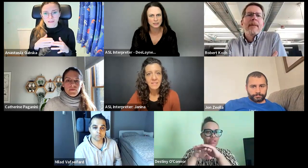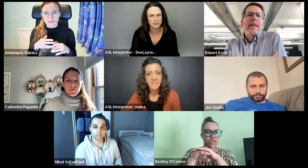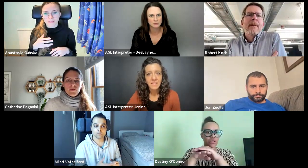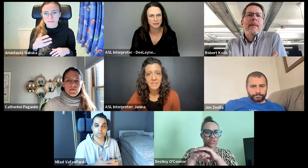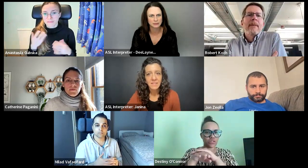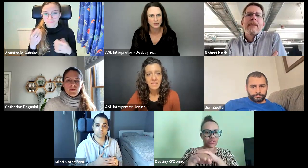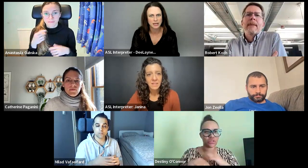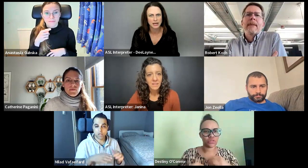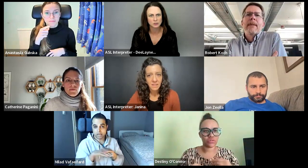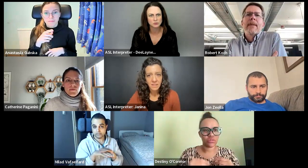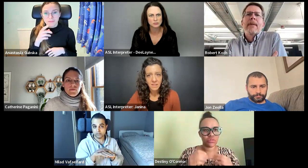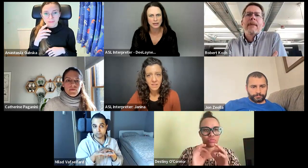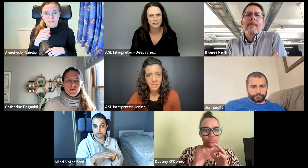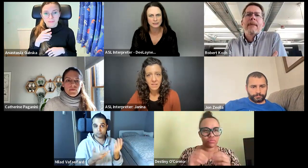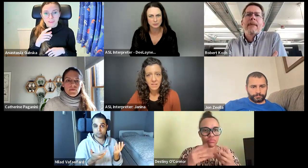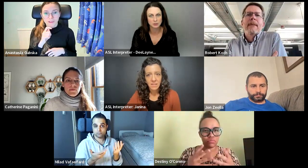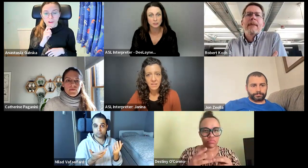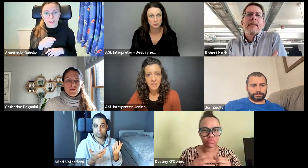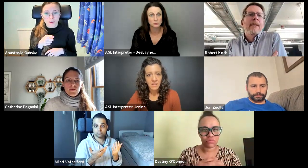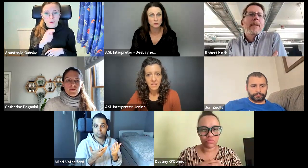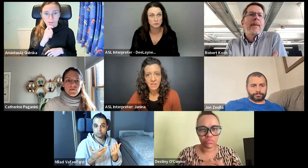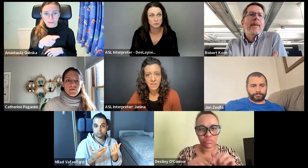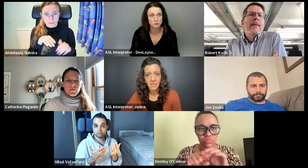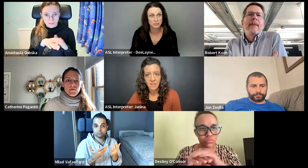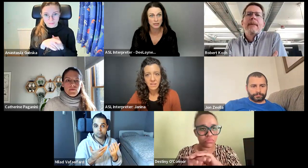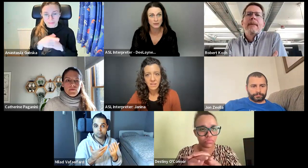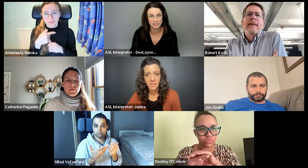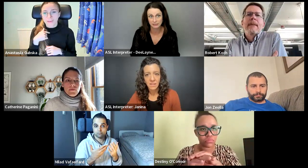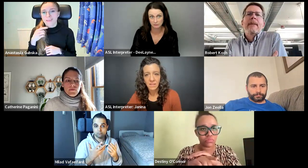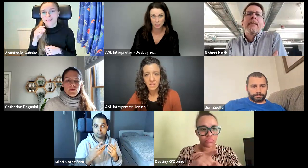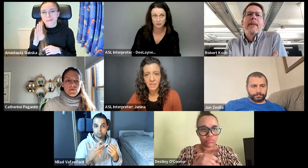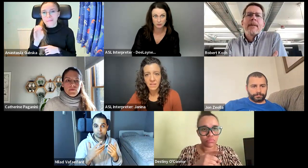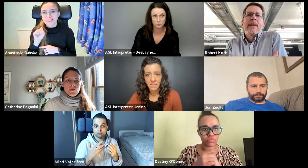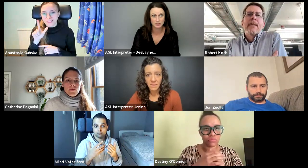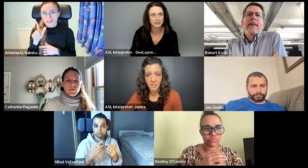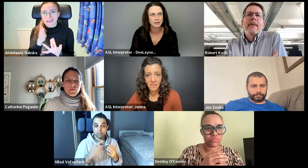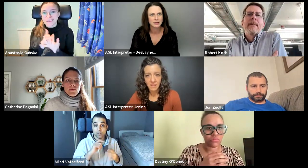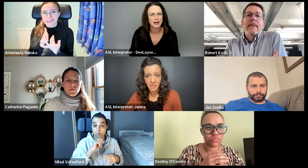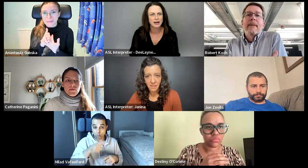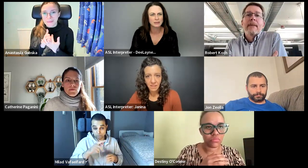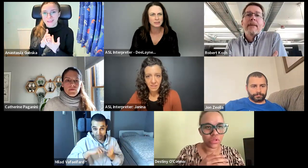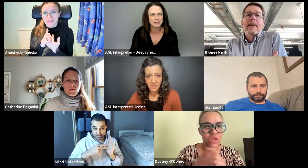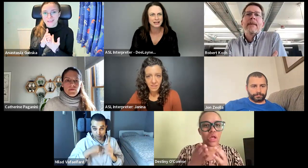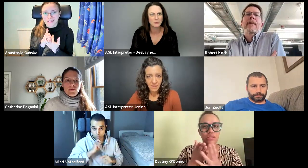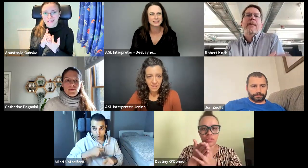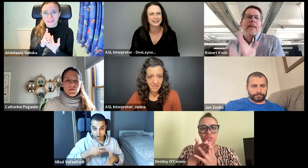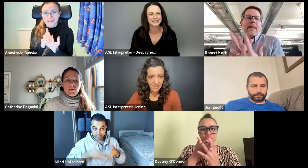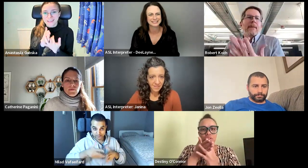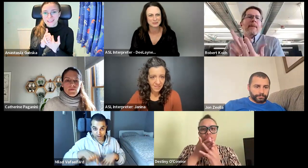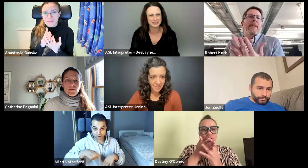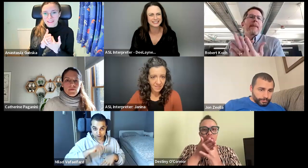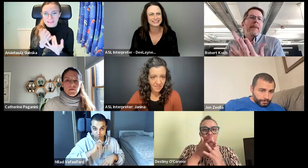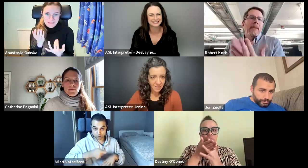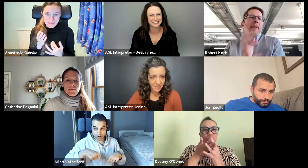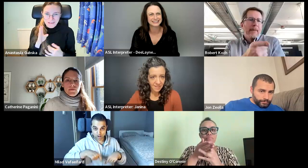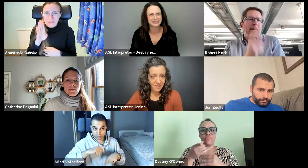Anastasia and Milad, how do you sign accessibility? You use that. And as that in Hungary, you use that, um, in BSL, we sign